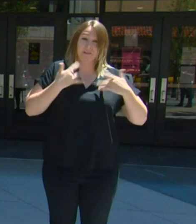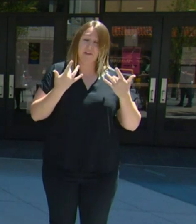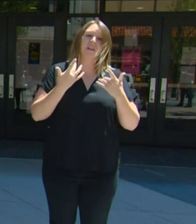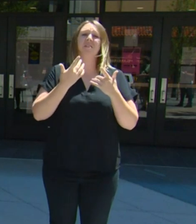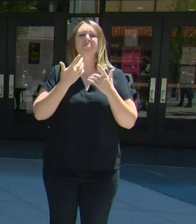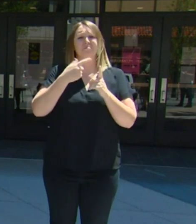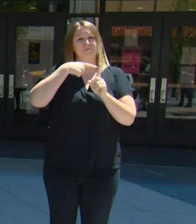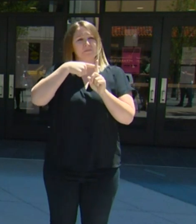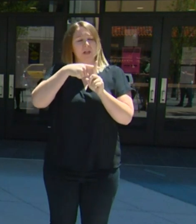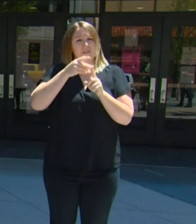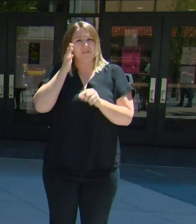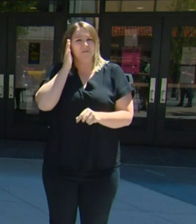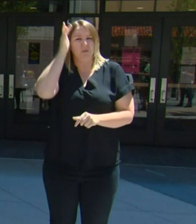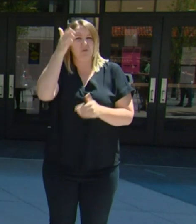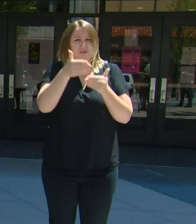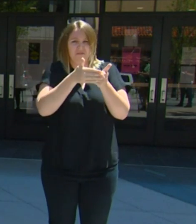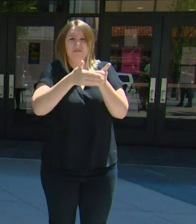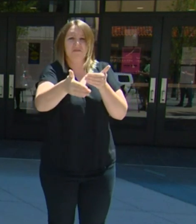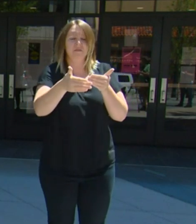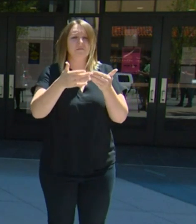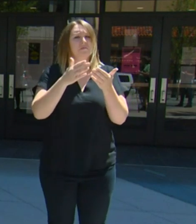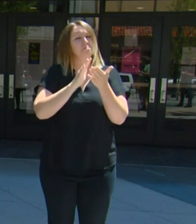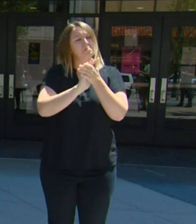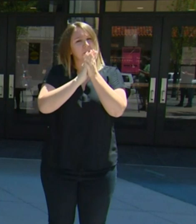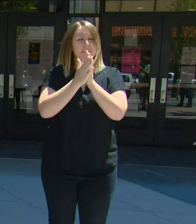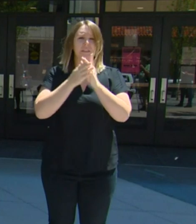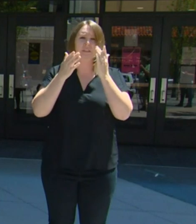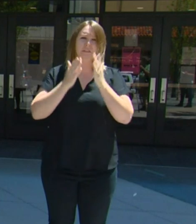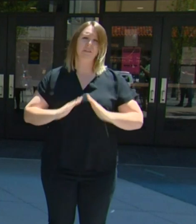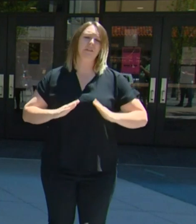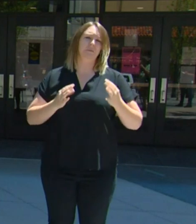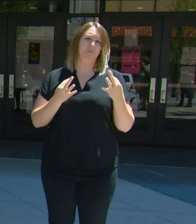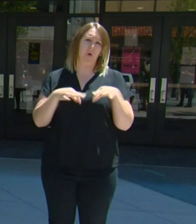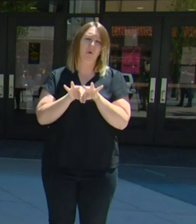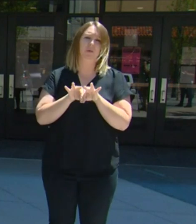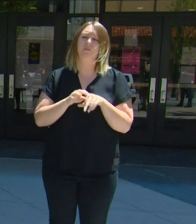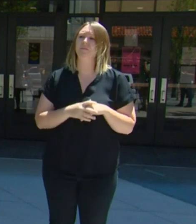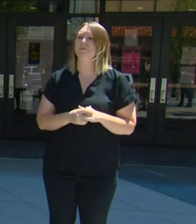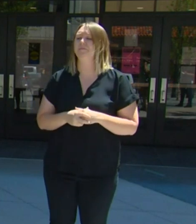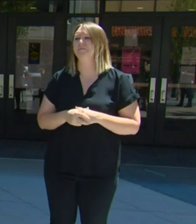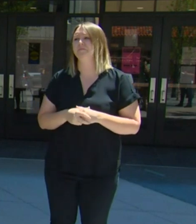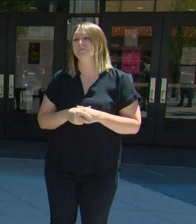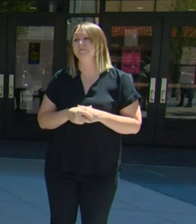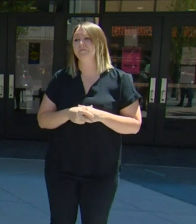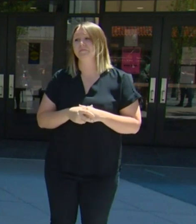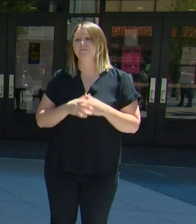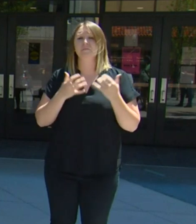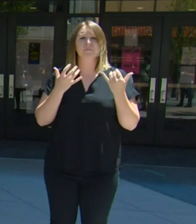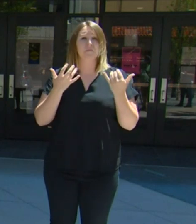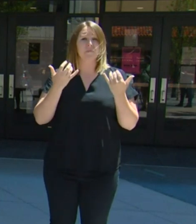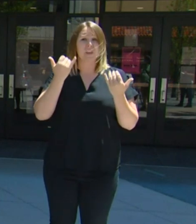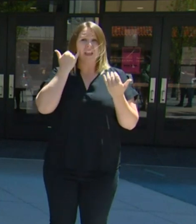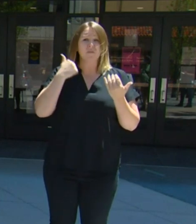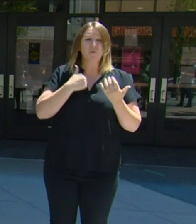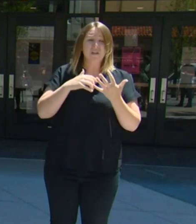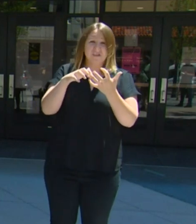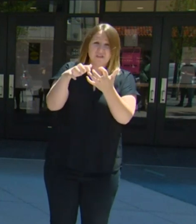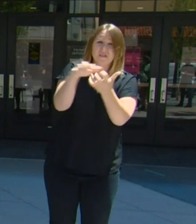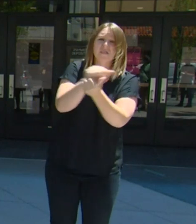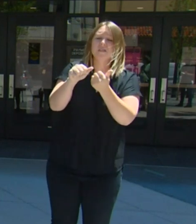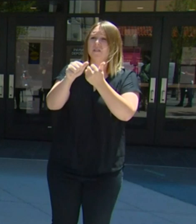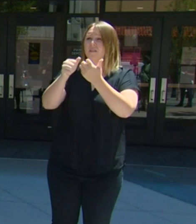and nation. When we act in violence against each other we're hurting our entire community but especially